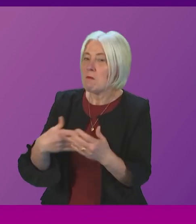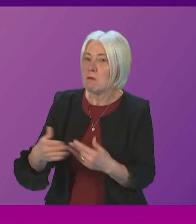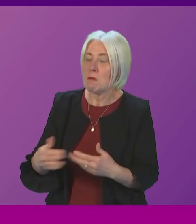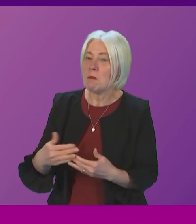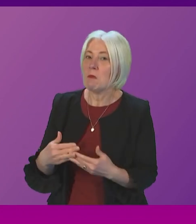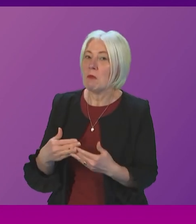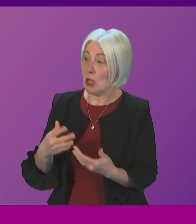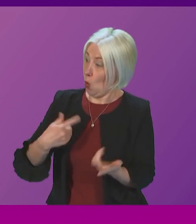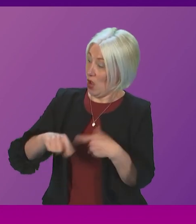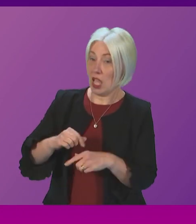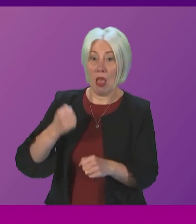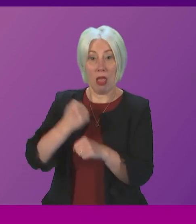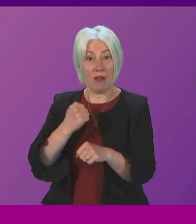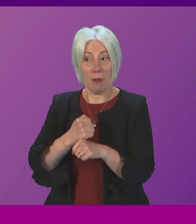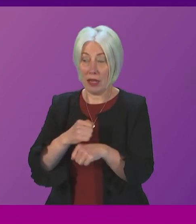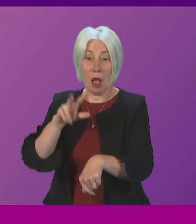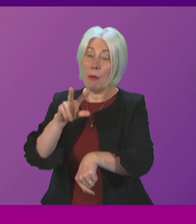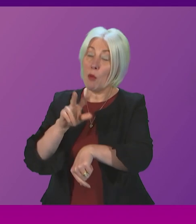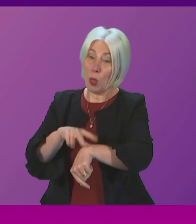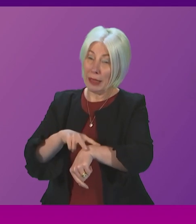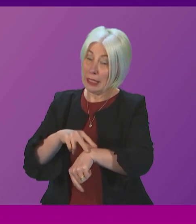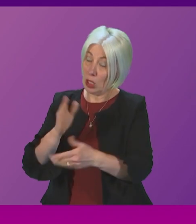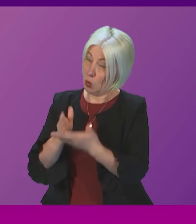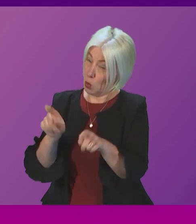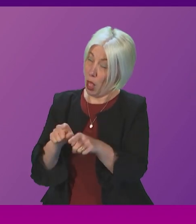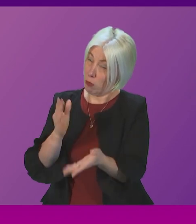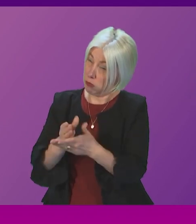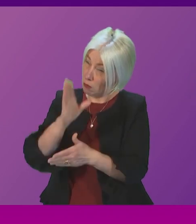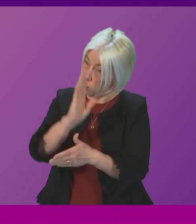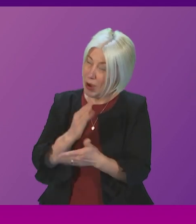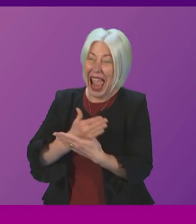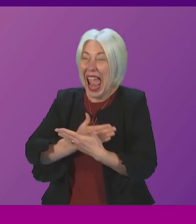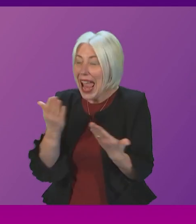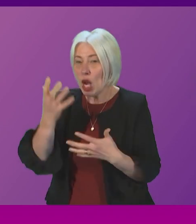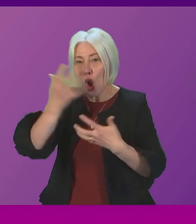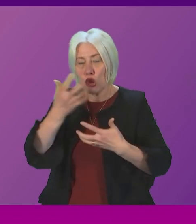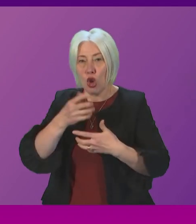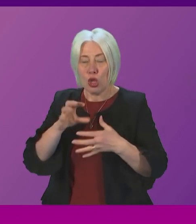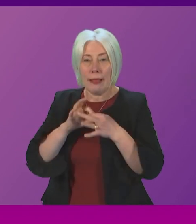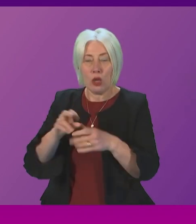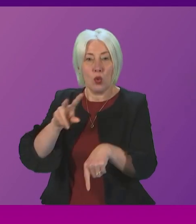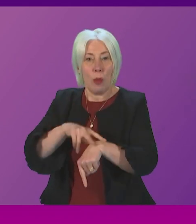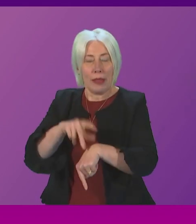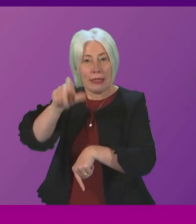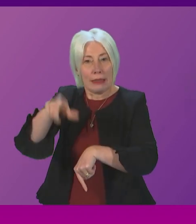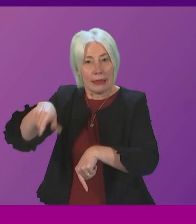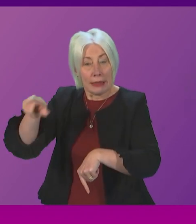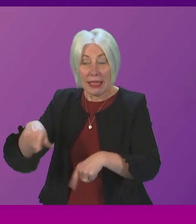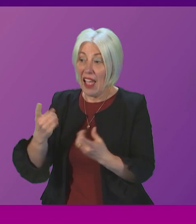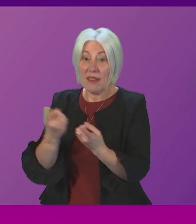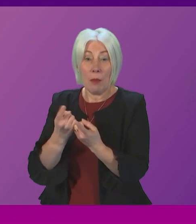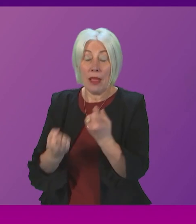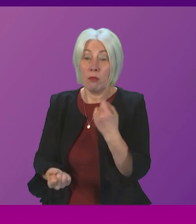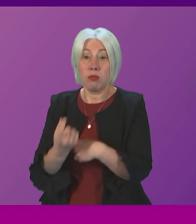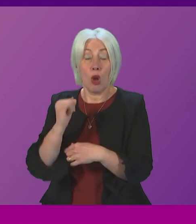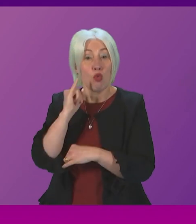as a government and I know the police do extremely seriously any concerns raised against police officers when things go wrong the police must